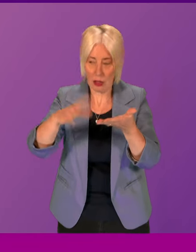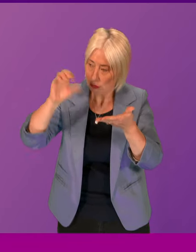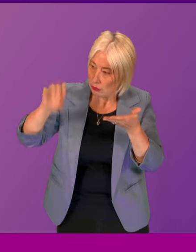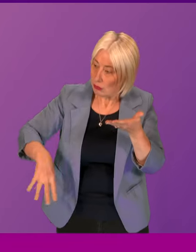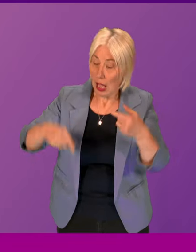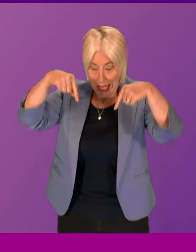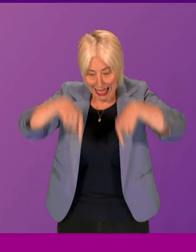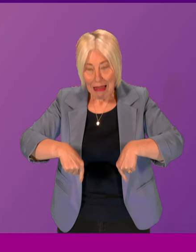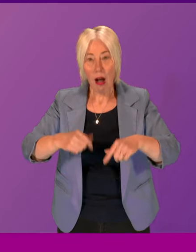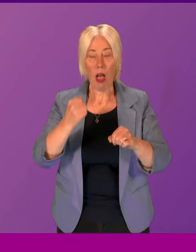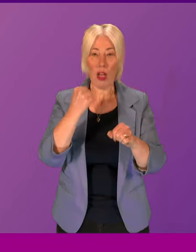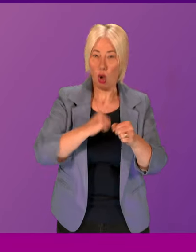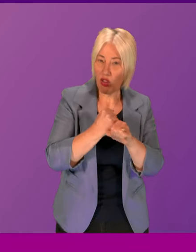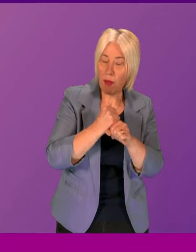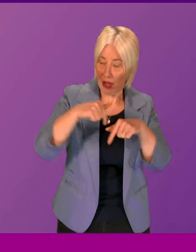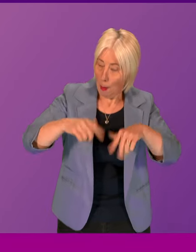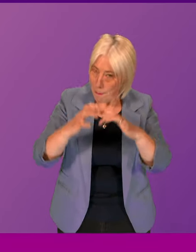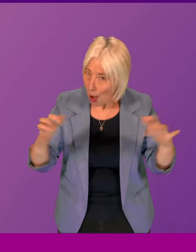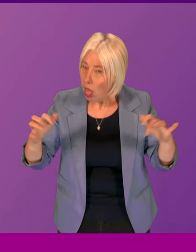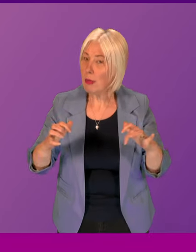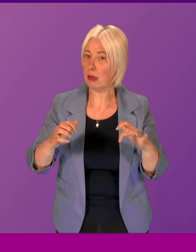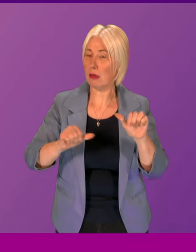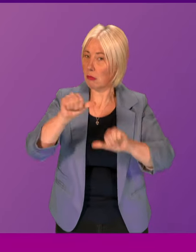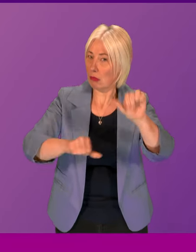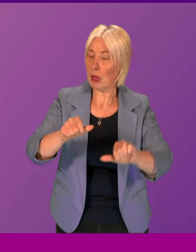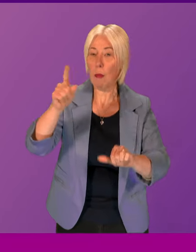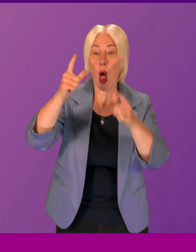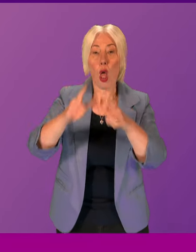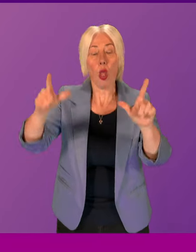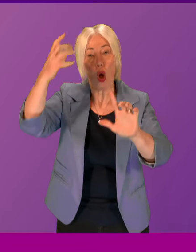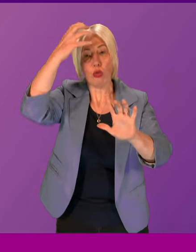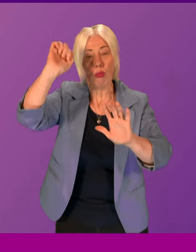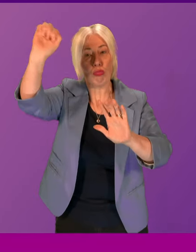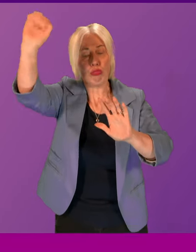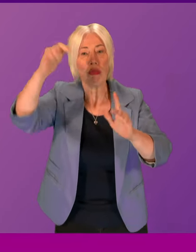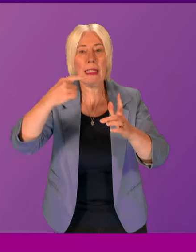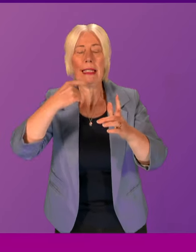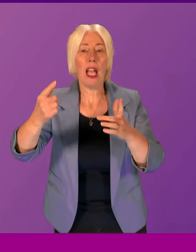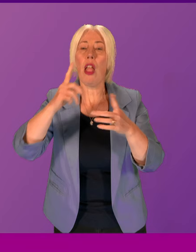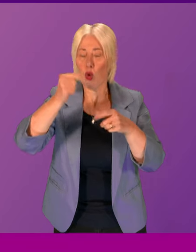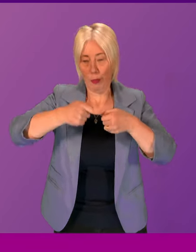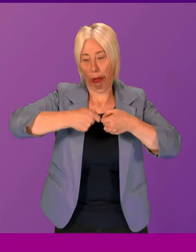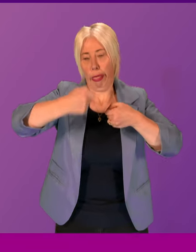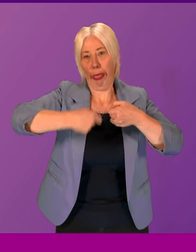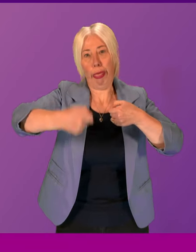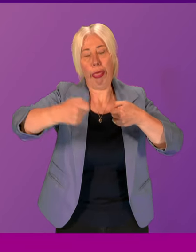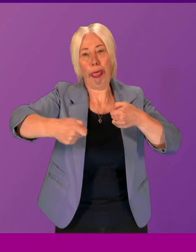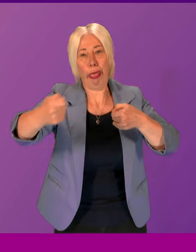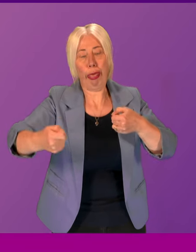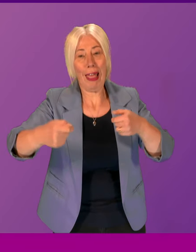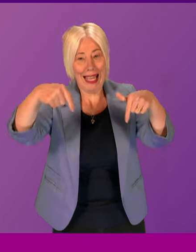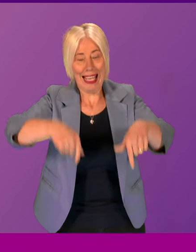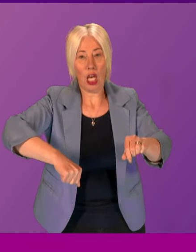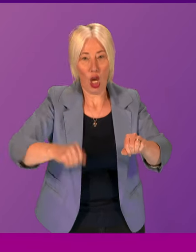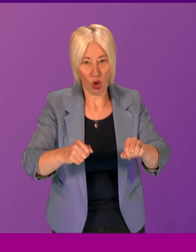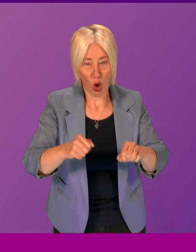this Parliament. But the process set out by the Lord Advocate could see that taking far, far longer in Scotland than it